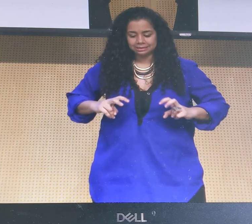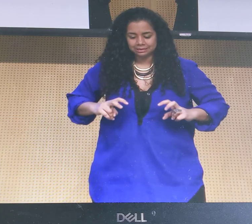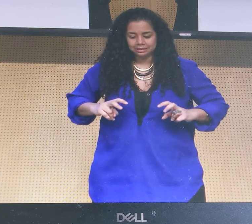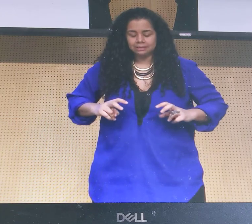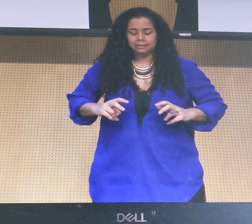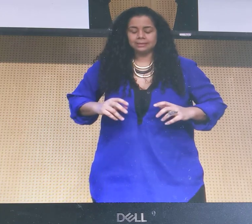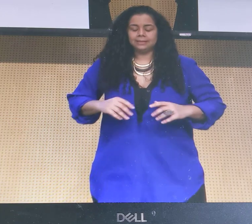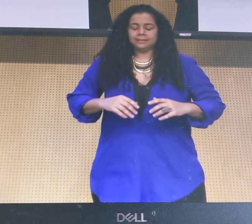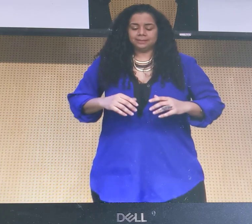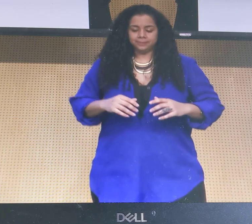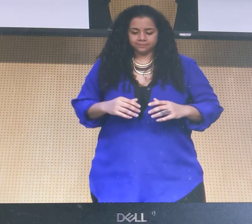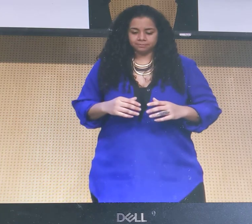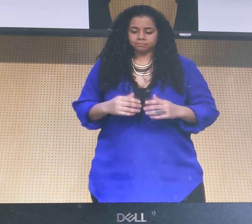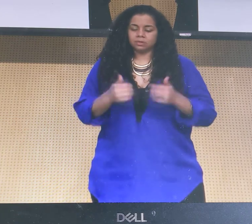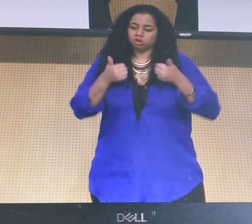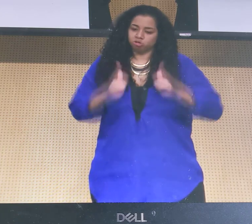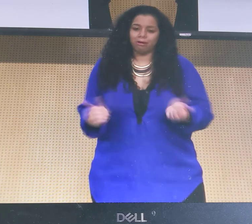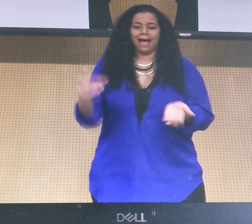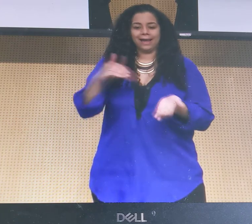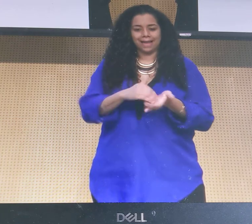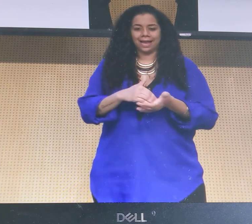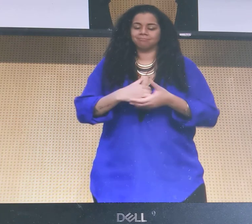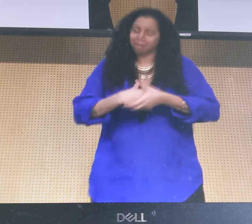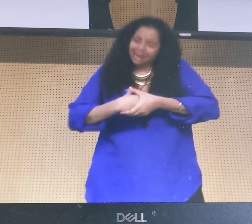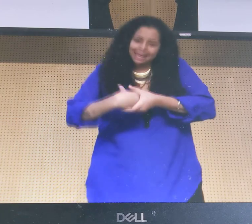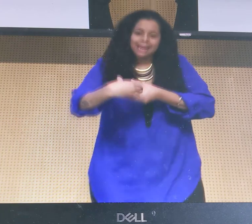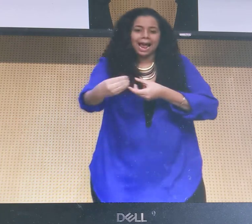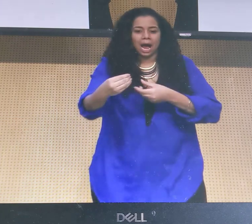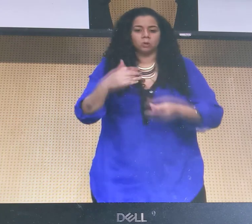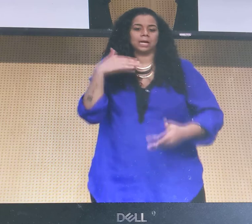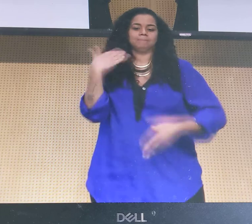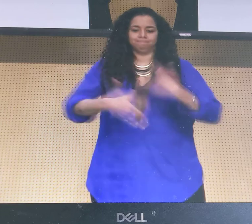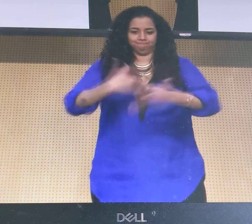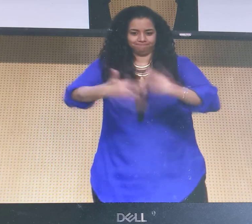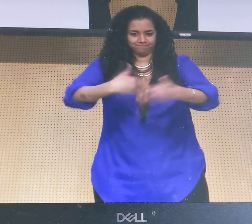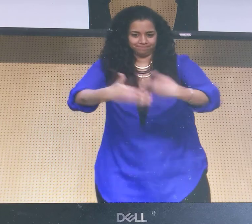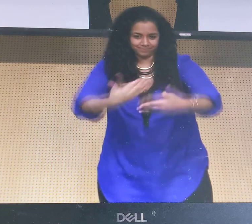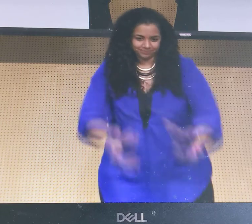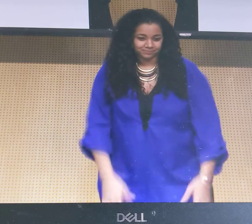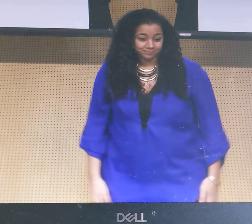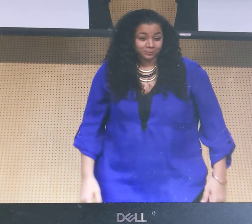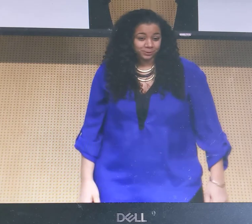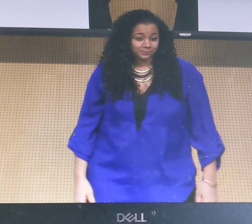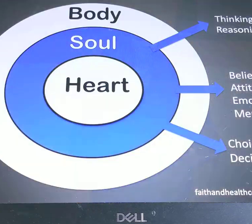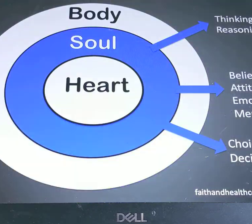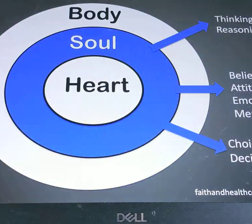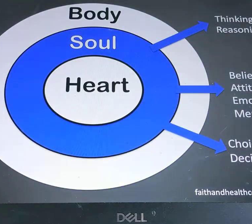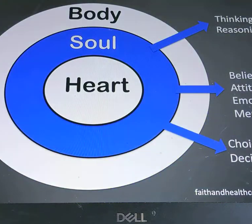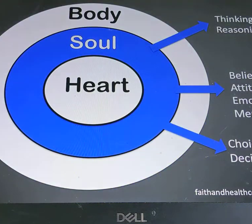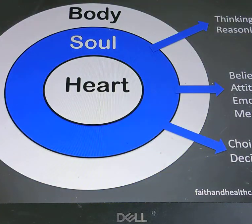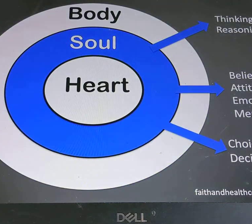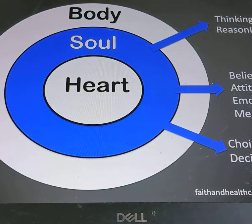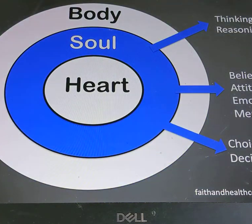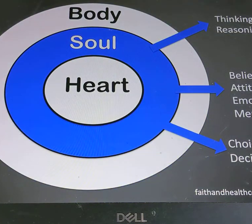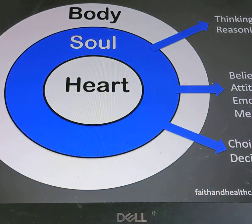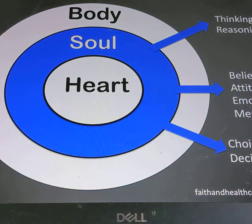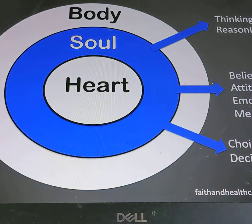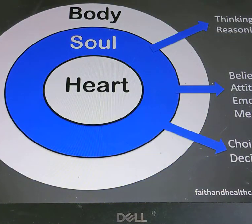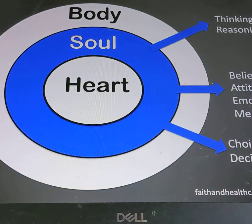So if you're soul searching, try again to go out into the world after, after